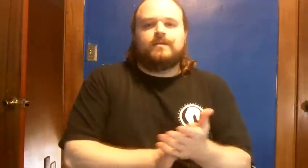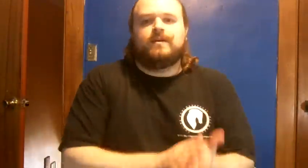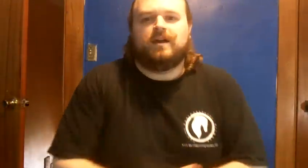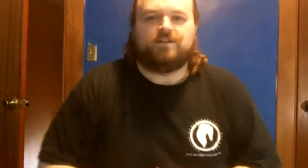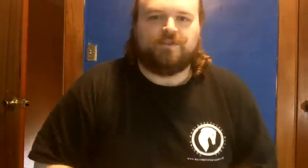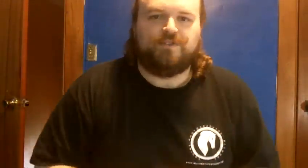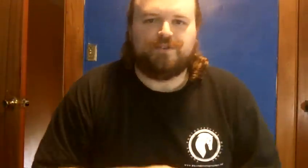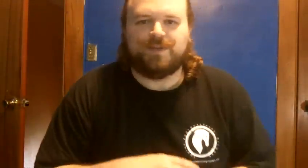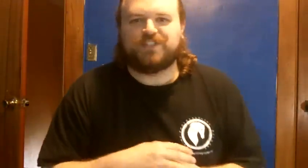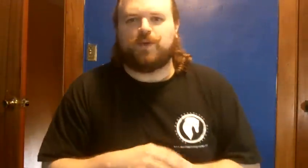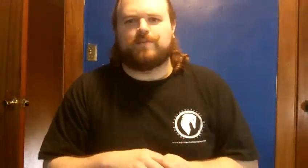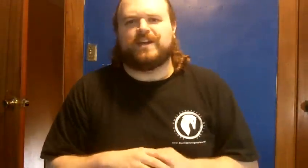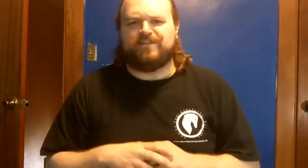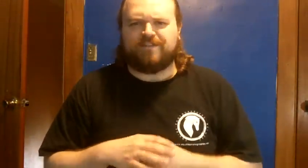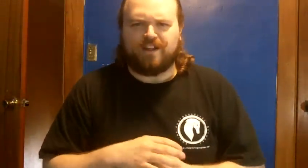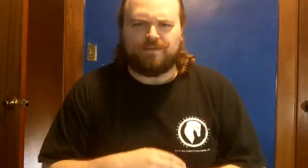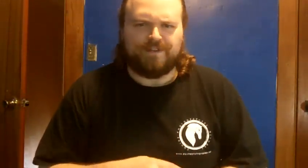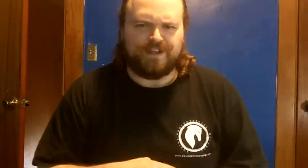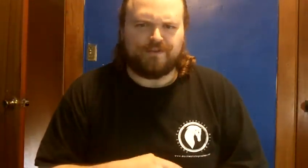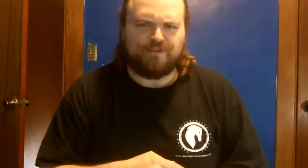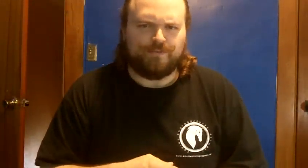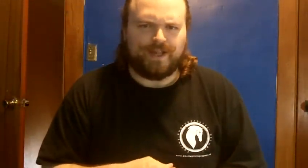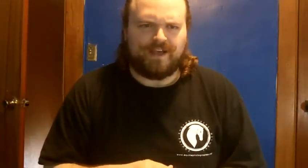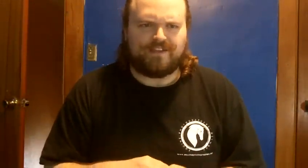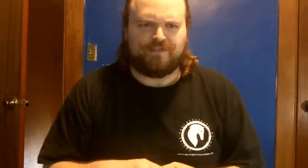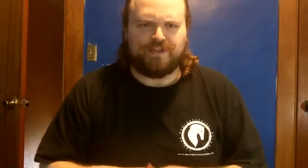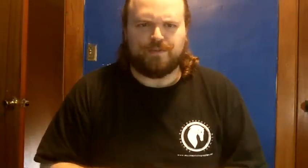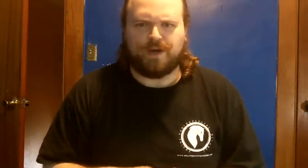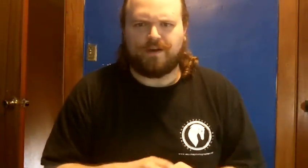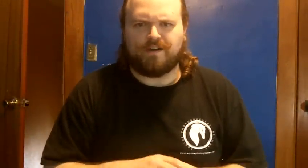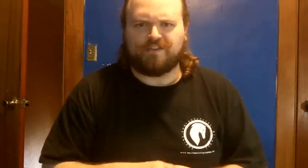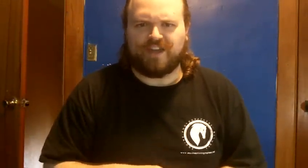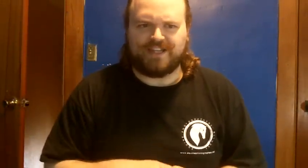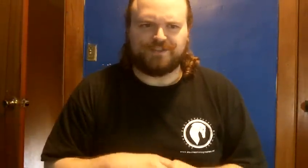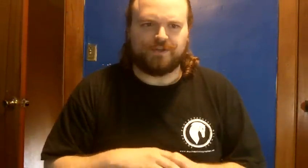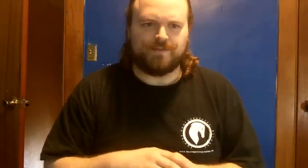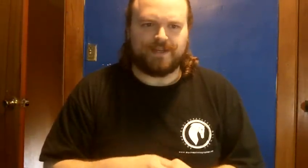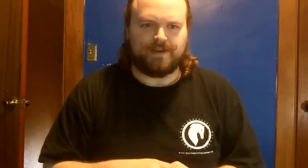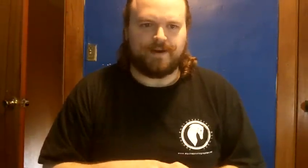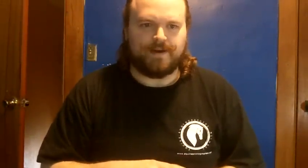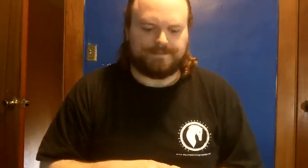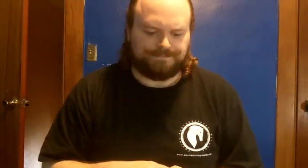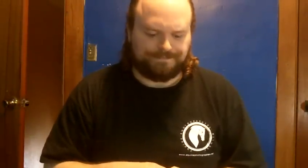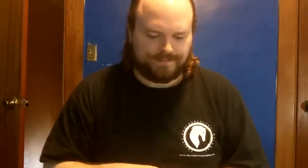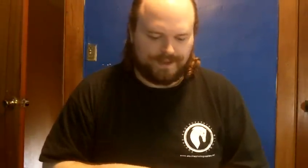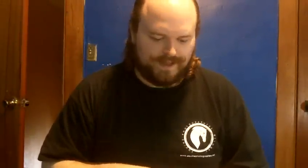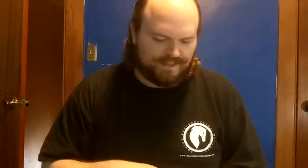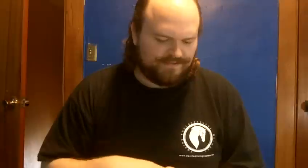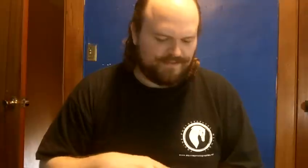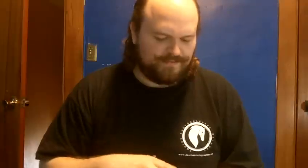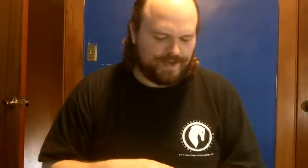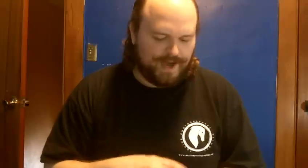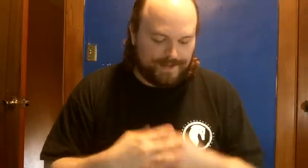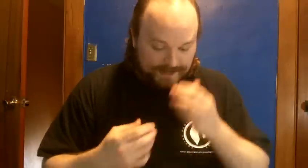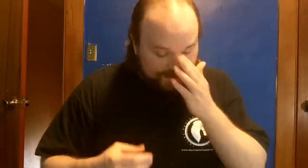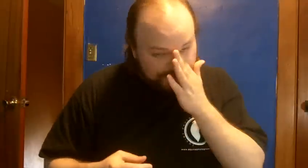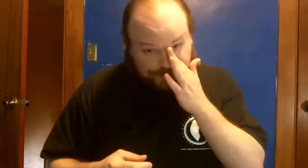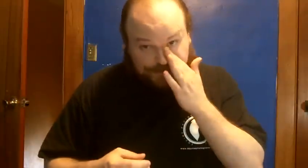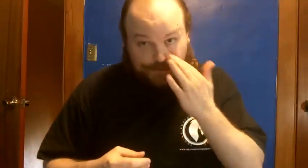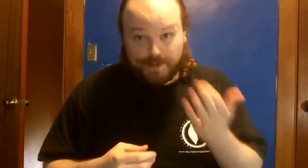hello YouTube I just want to make a follow-up video to my last video about RSI and drumming I left a comment on a Jojo